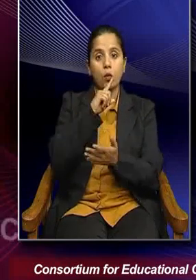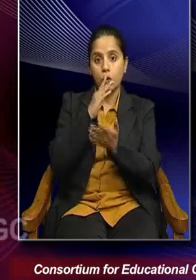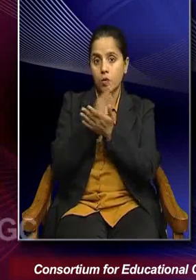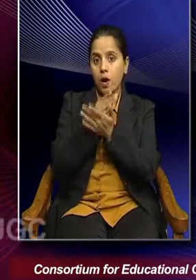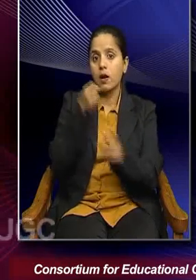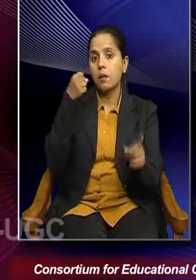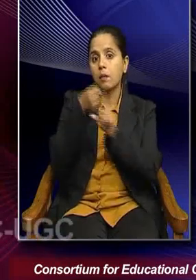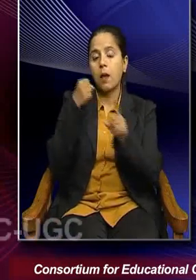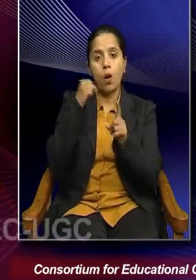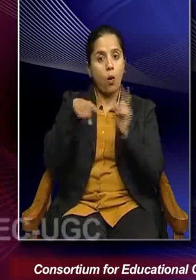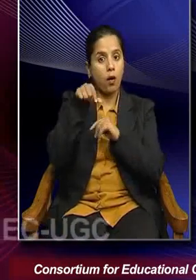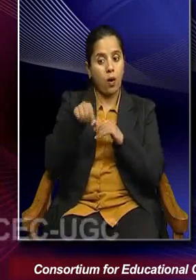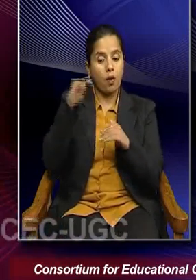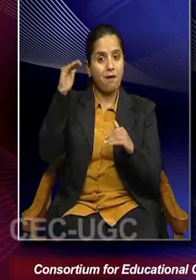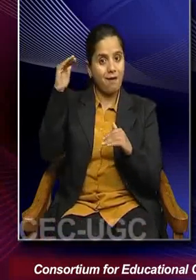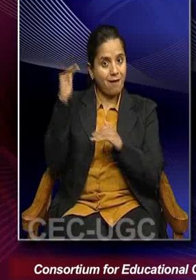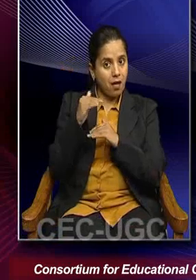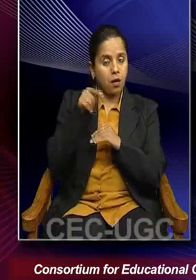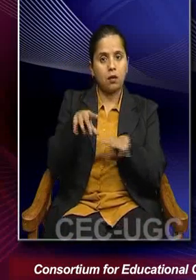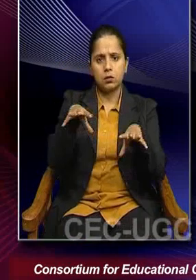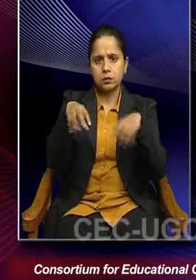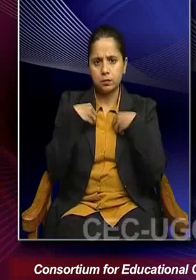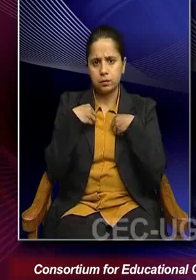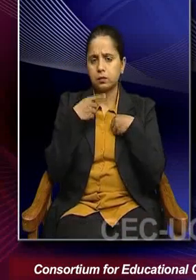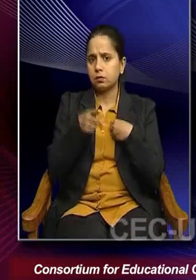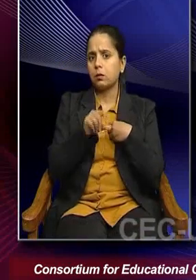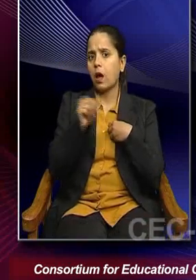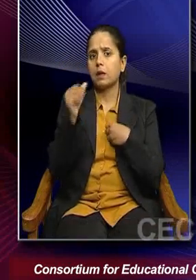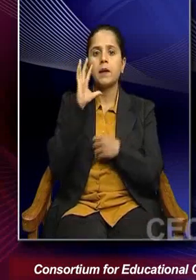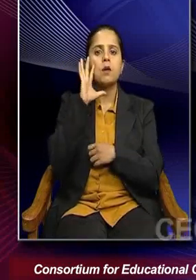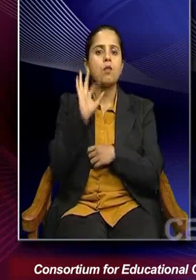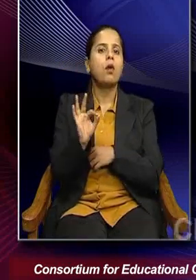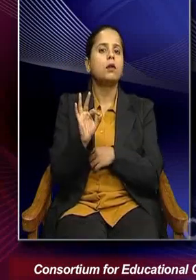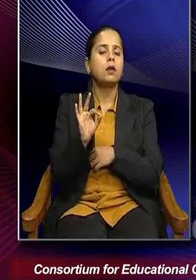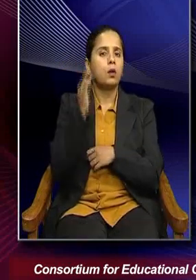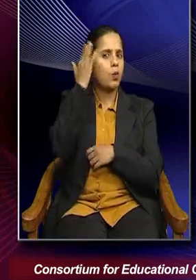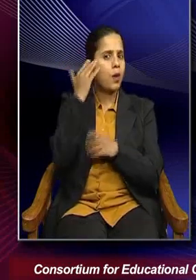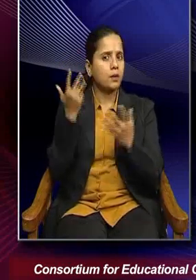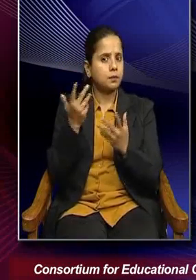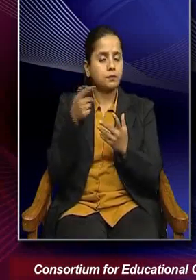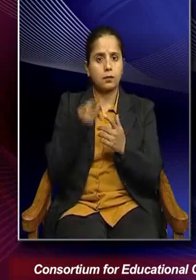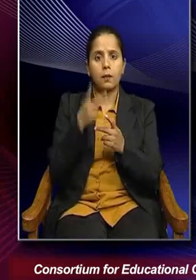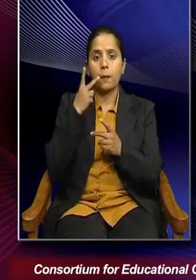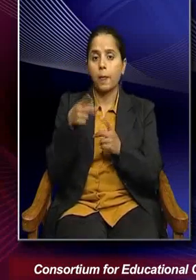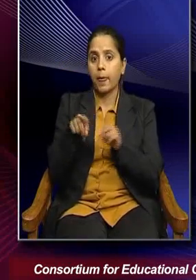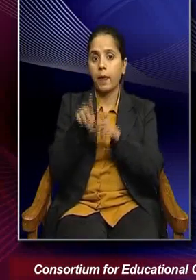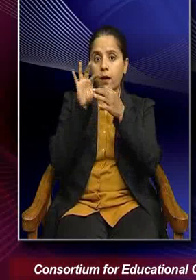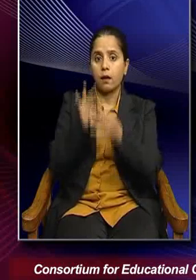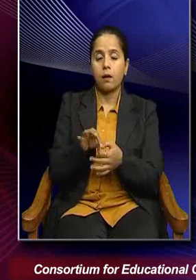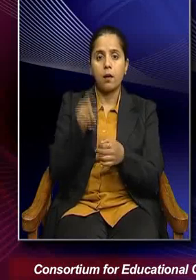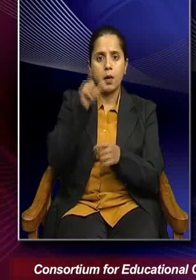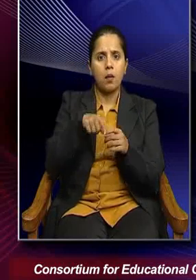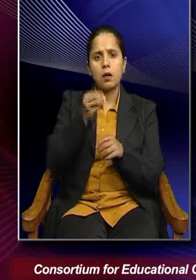impact of climate change is reduced, adaptation is another important key. You know why? Because extent to which, you know, vulnerable